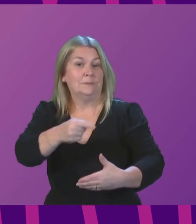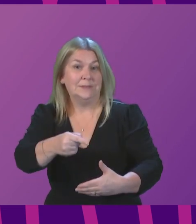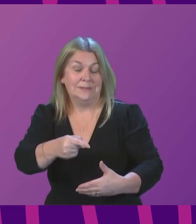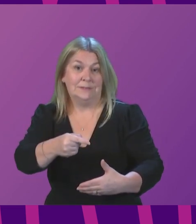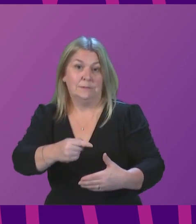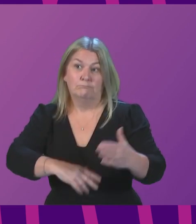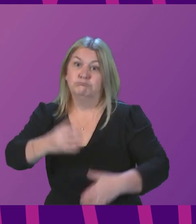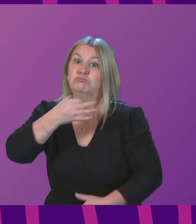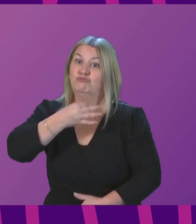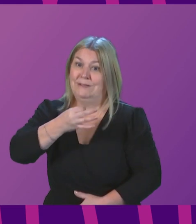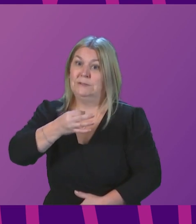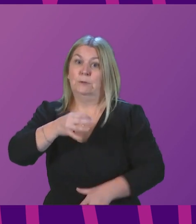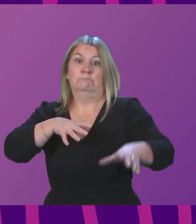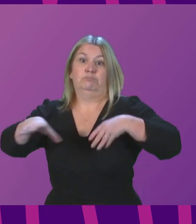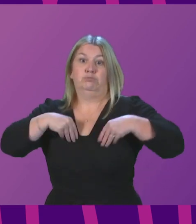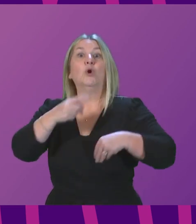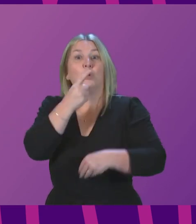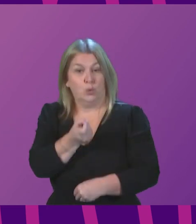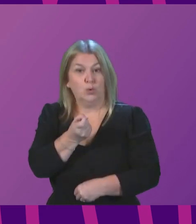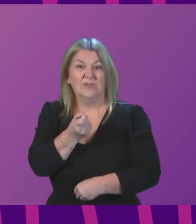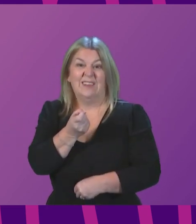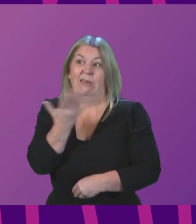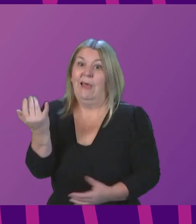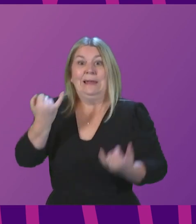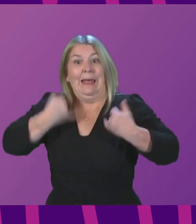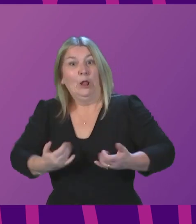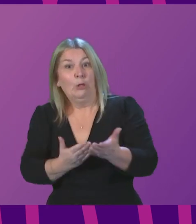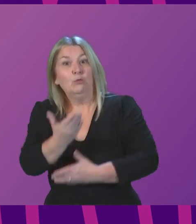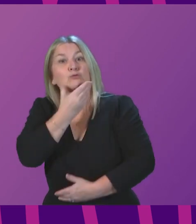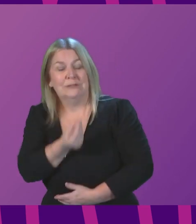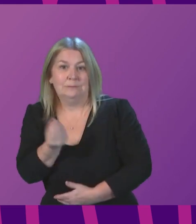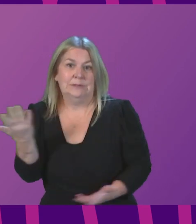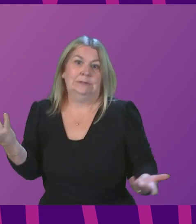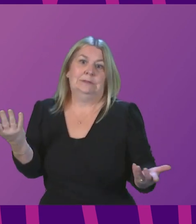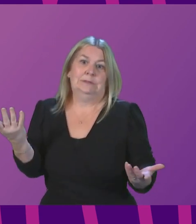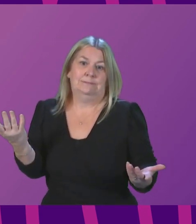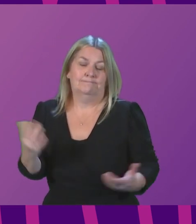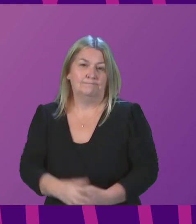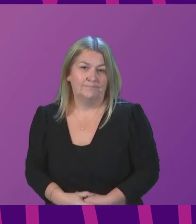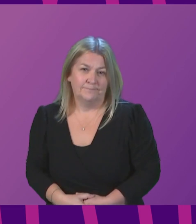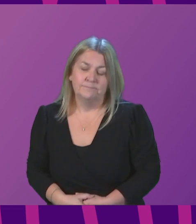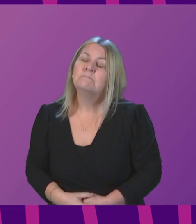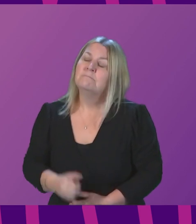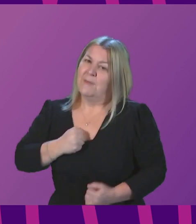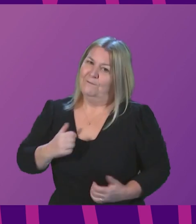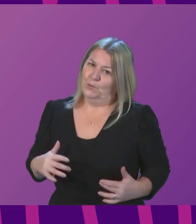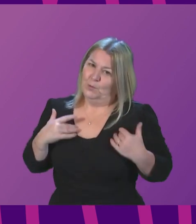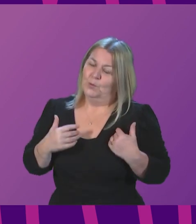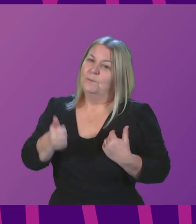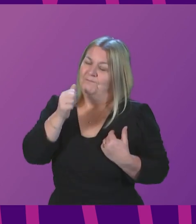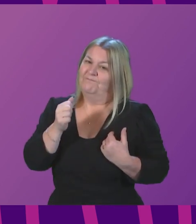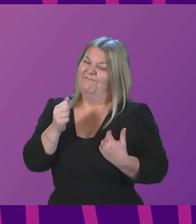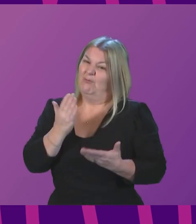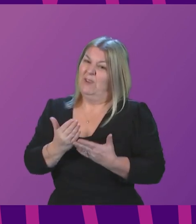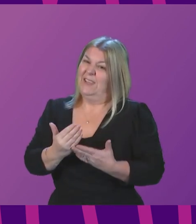COVID and so possibly losing that. More generally, I suspect what matters most to us, and I know this is strongly my view, is protecting